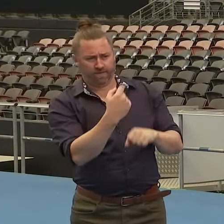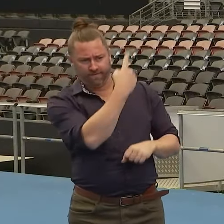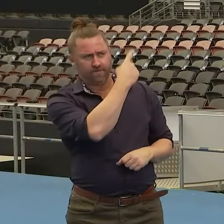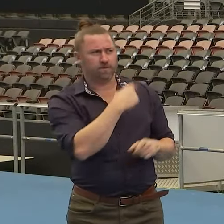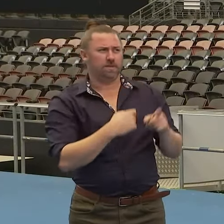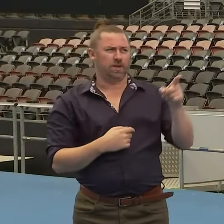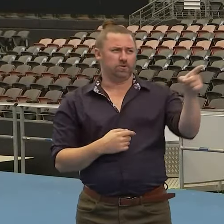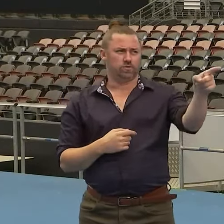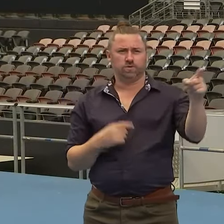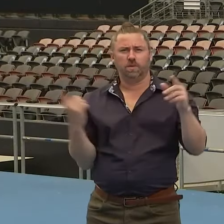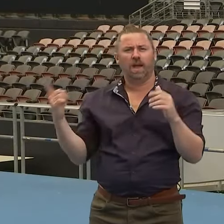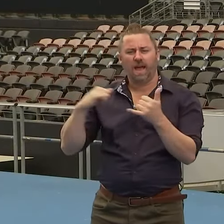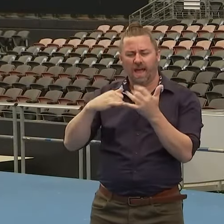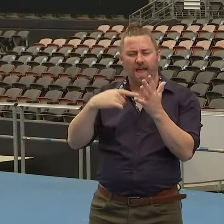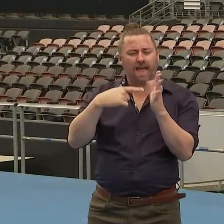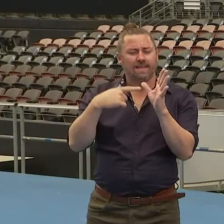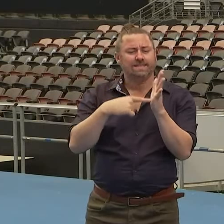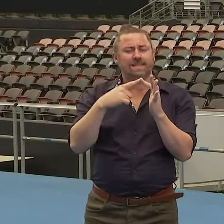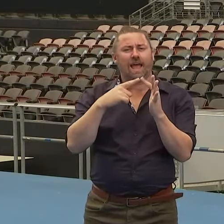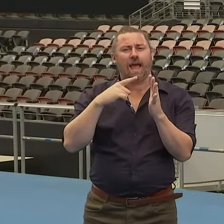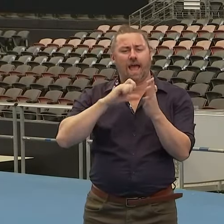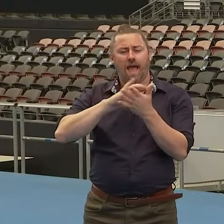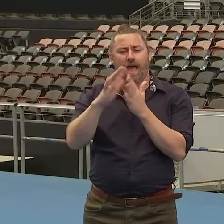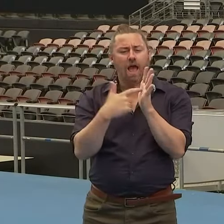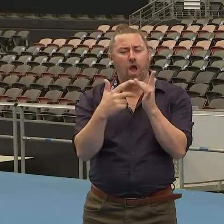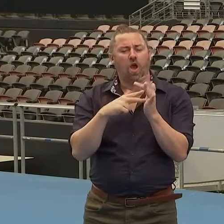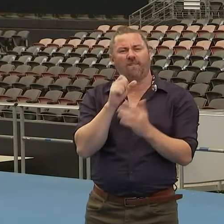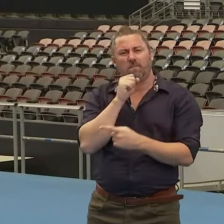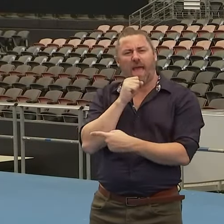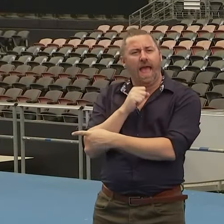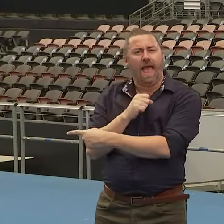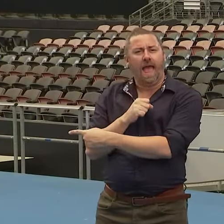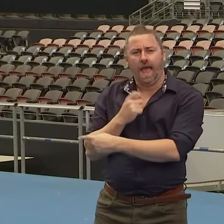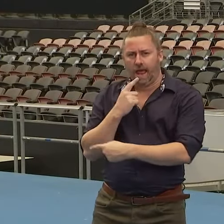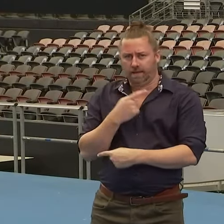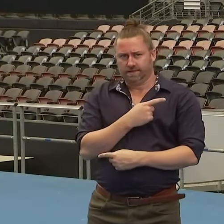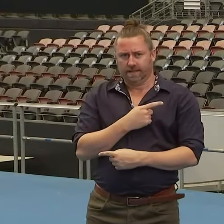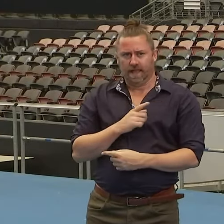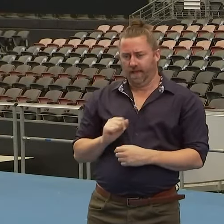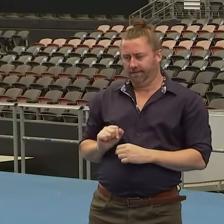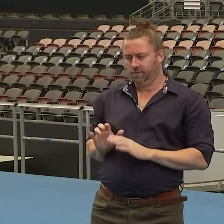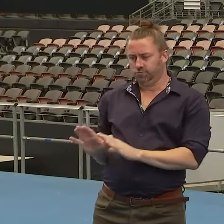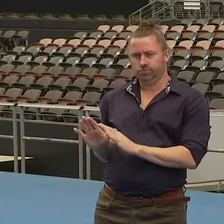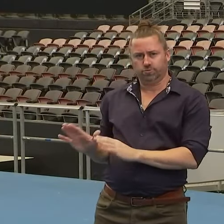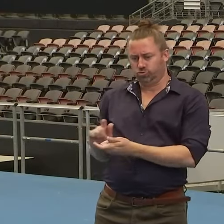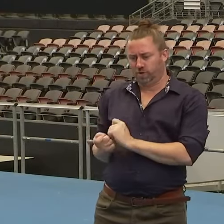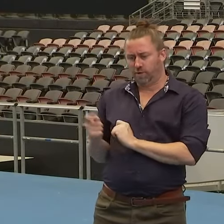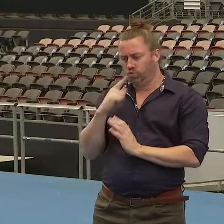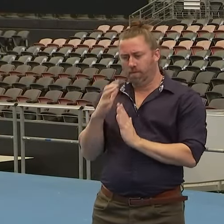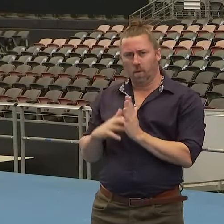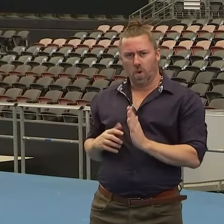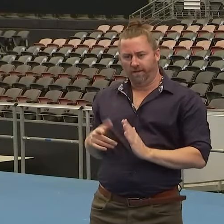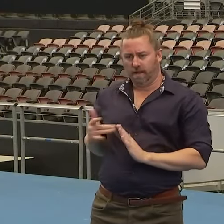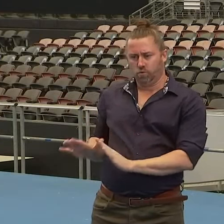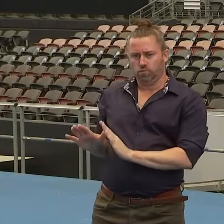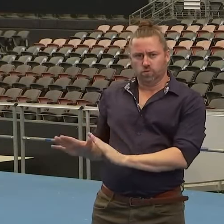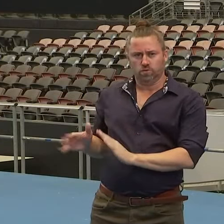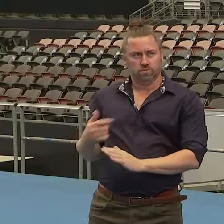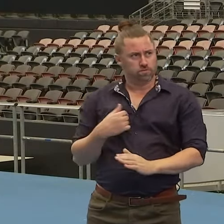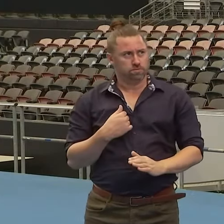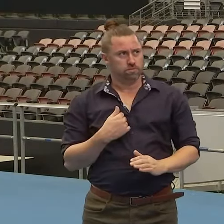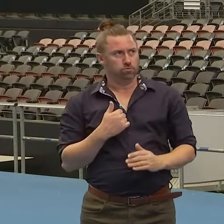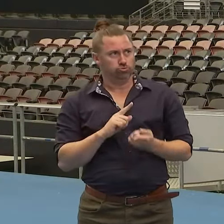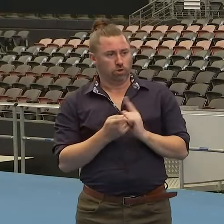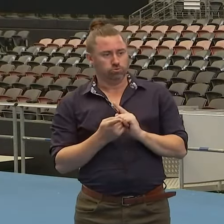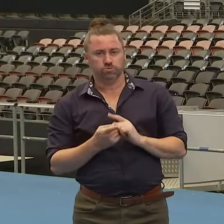bothered by the State Archive. The government's comments today, though, is there suggesting that he was pressured to change his report that might be concerning to him? Well, people